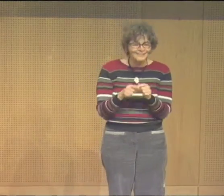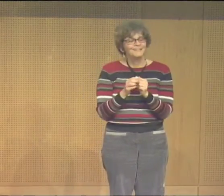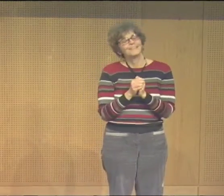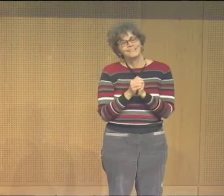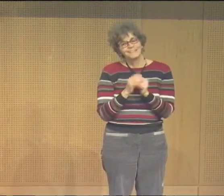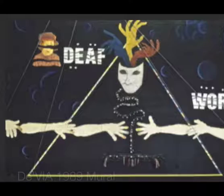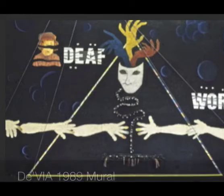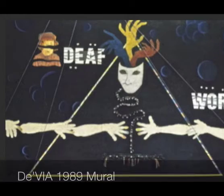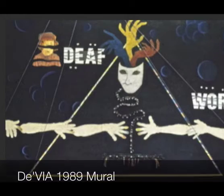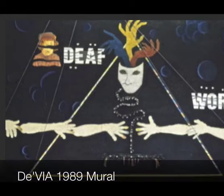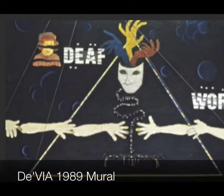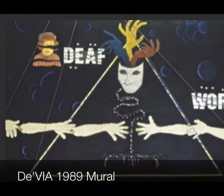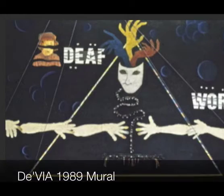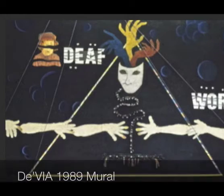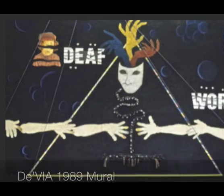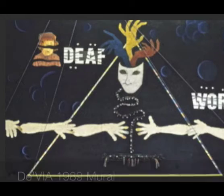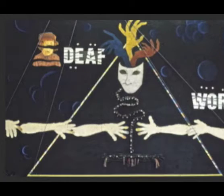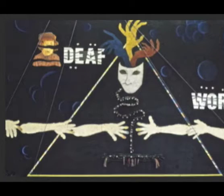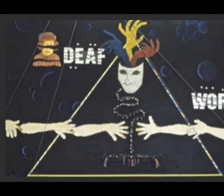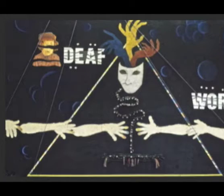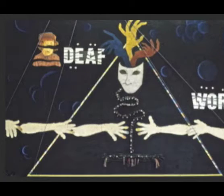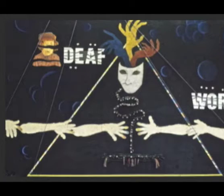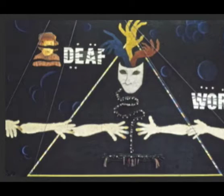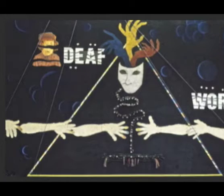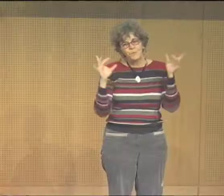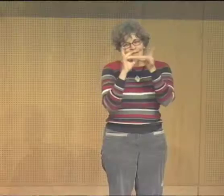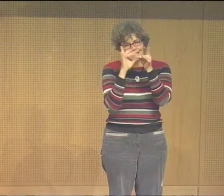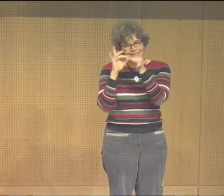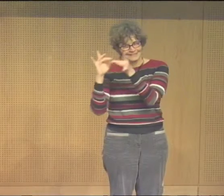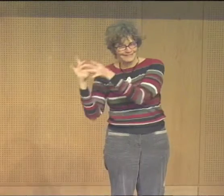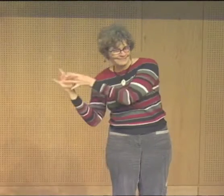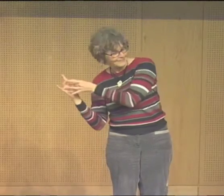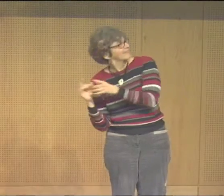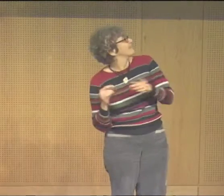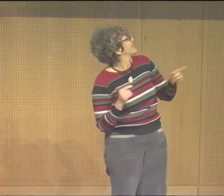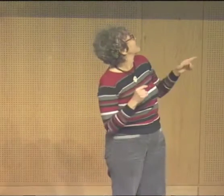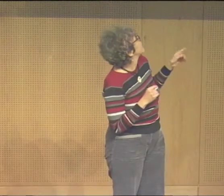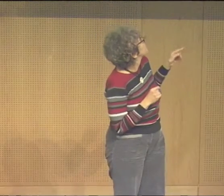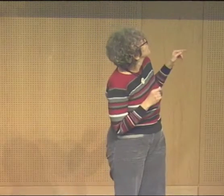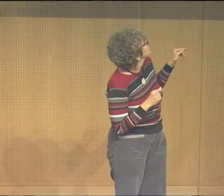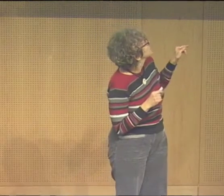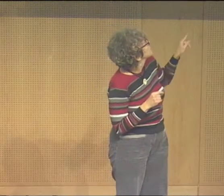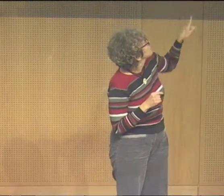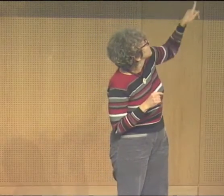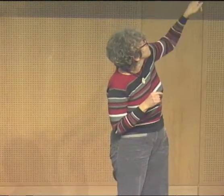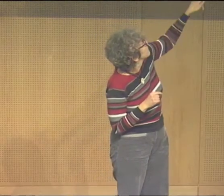a pyramid as a central part of it and as did the updated mural.